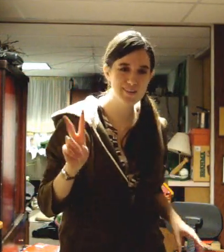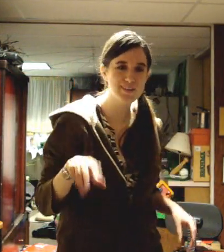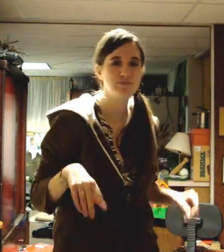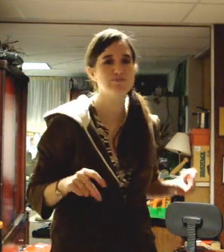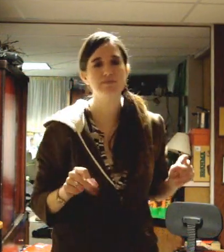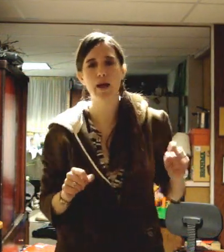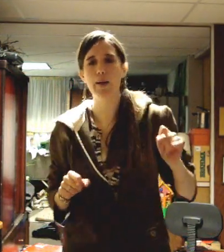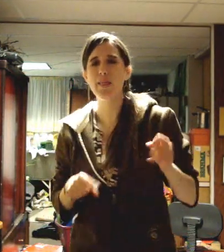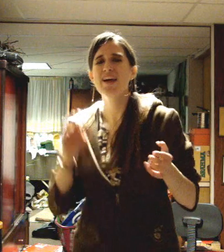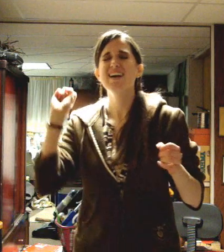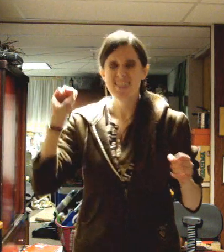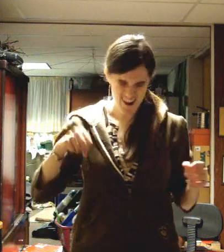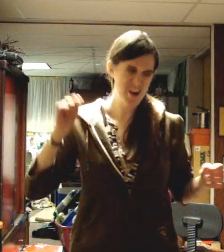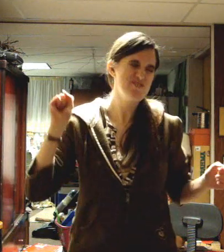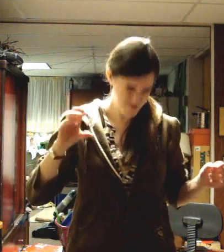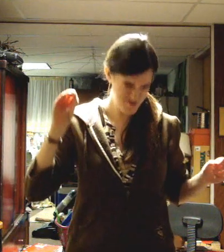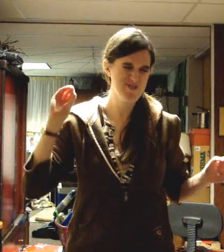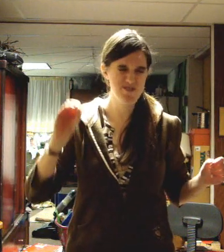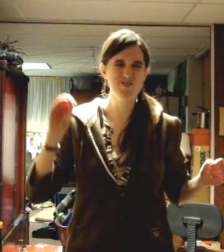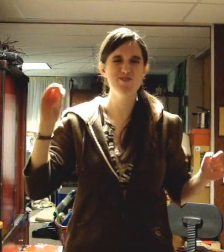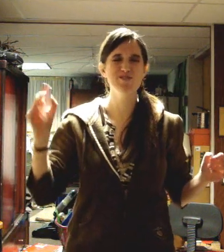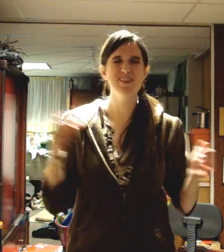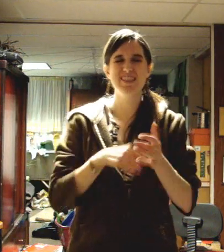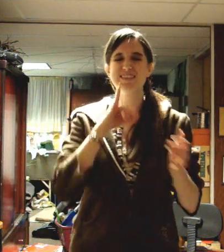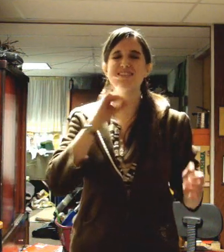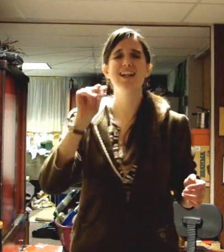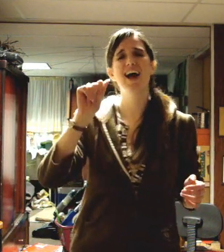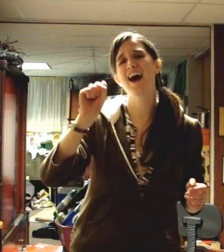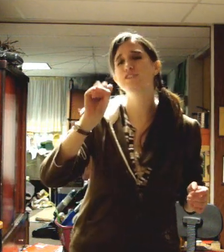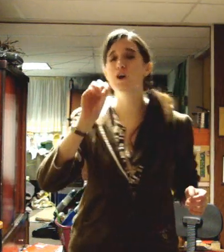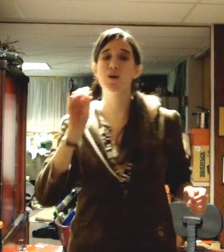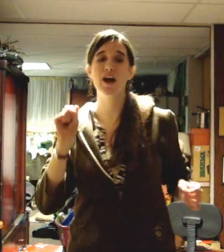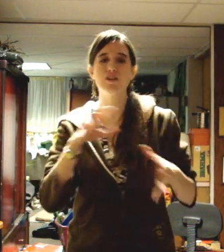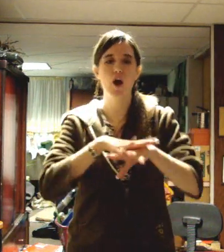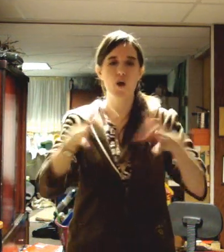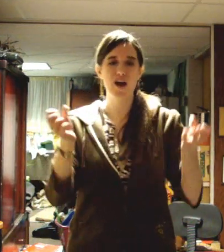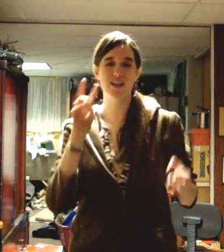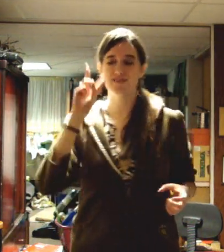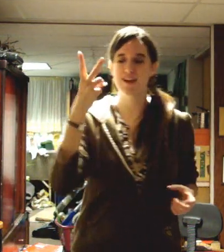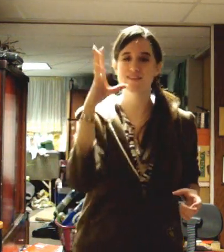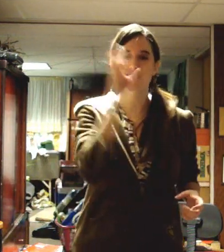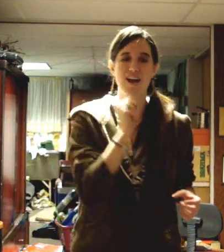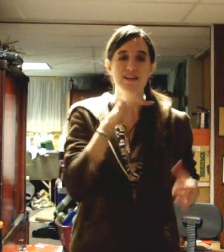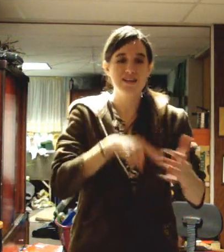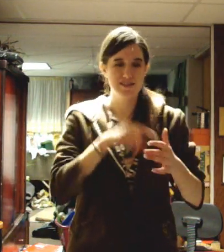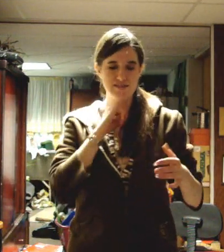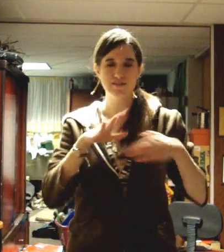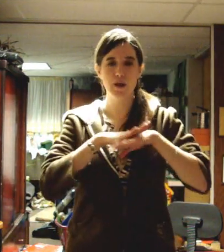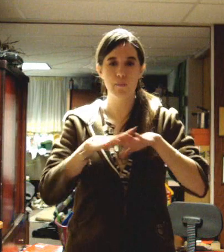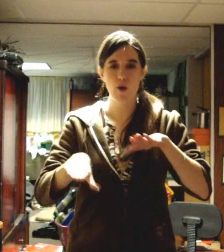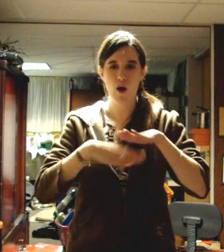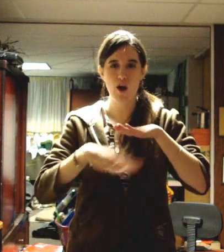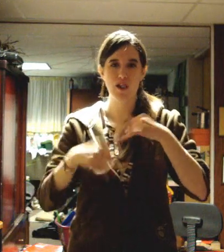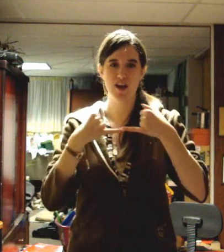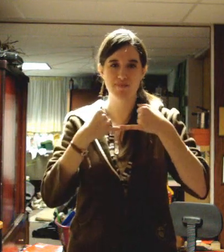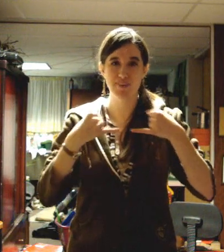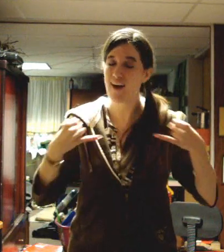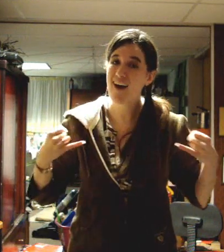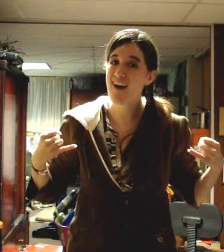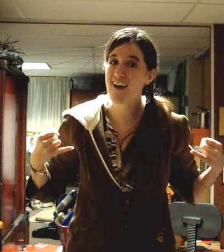Yeah, I know This is the best of us Don't wanna second guess This is the part